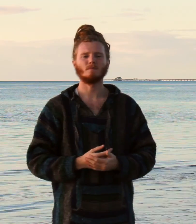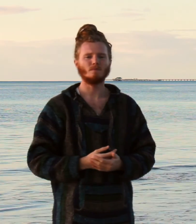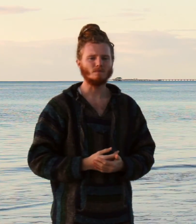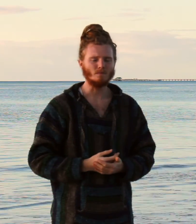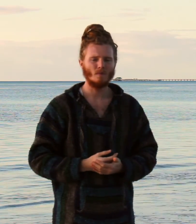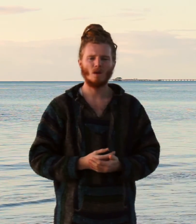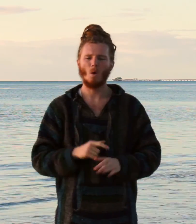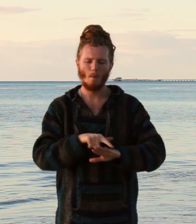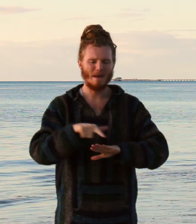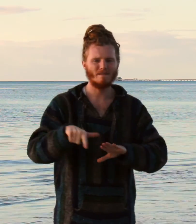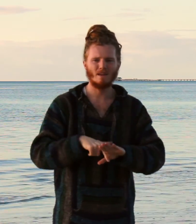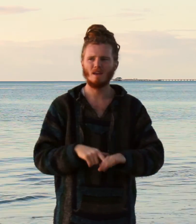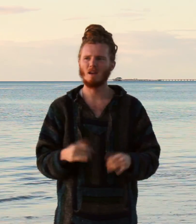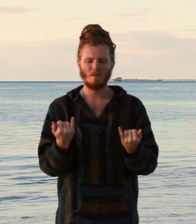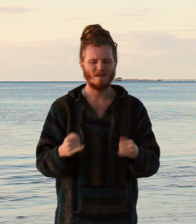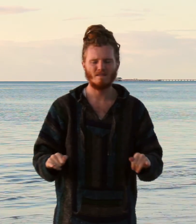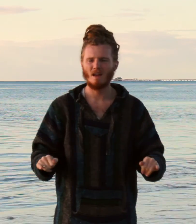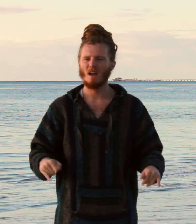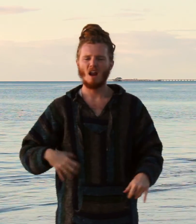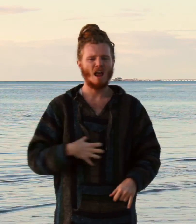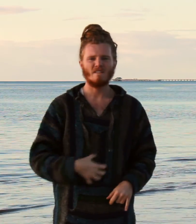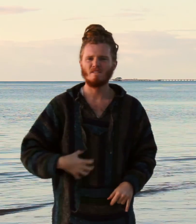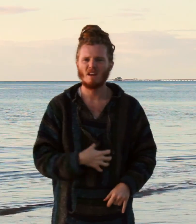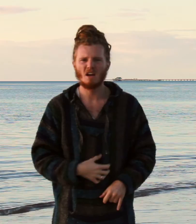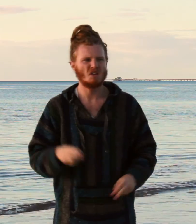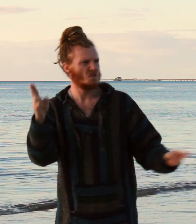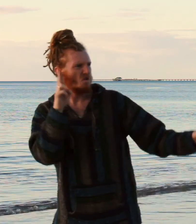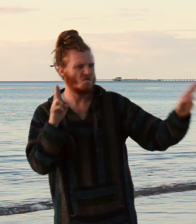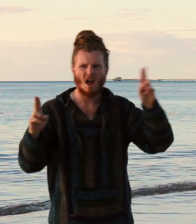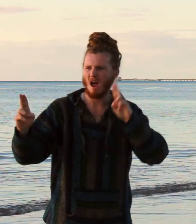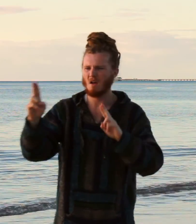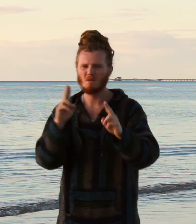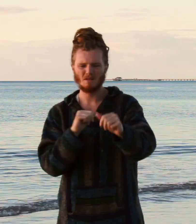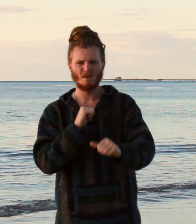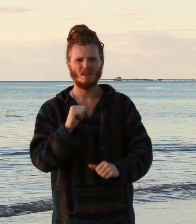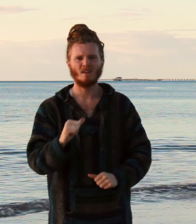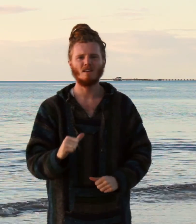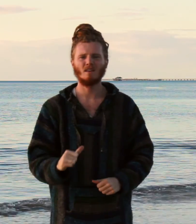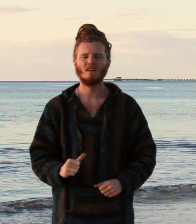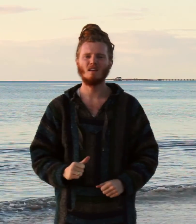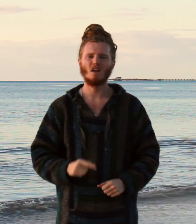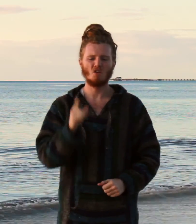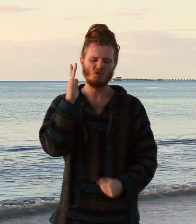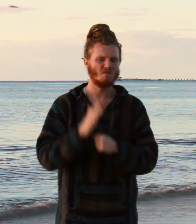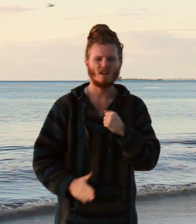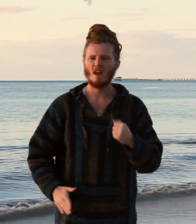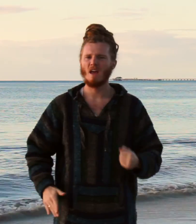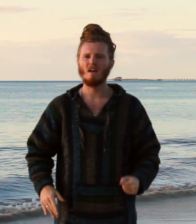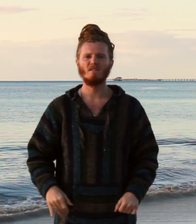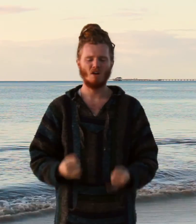My fear may fail And fear surrounds me You've never